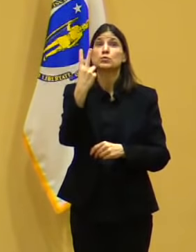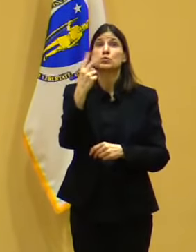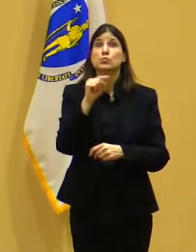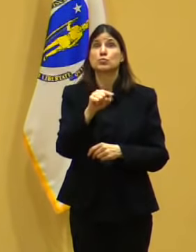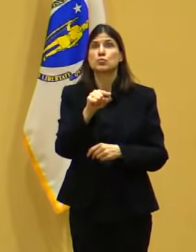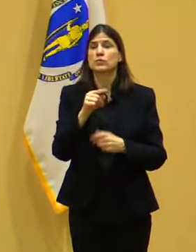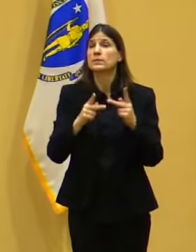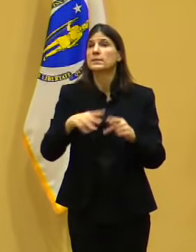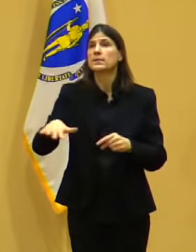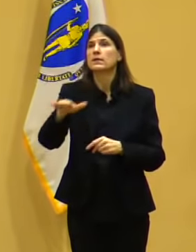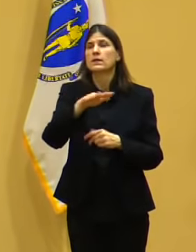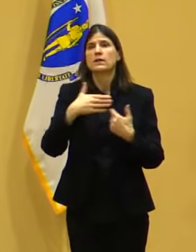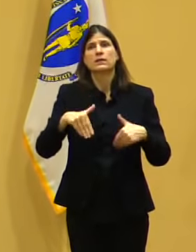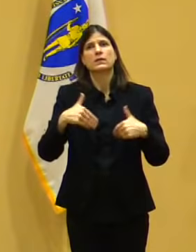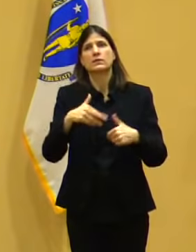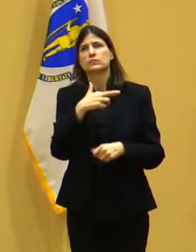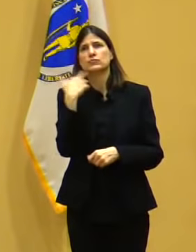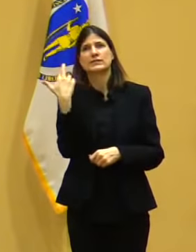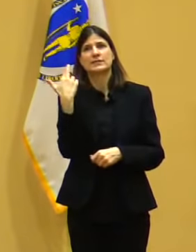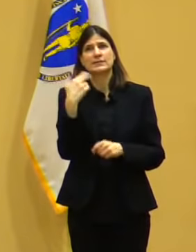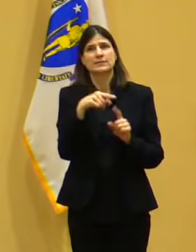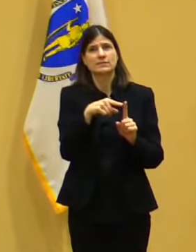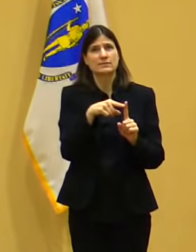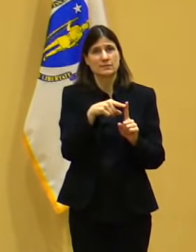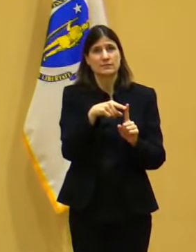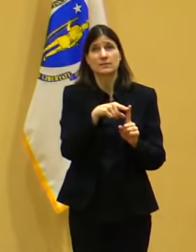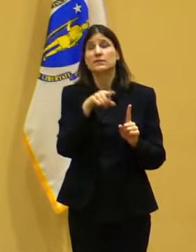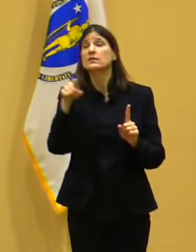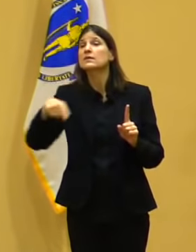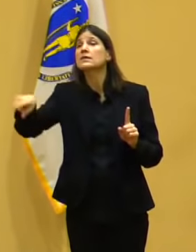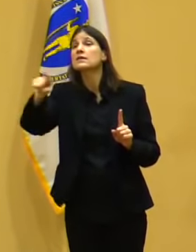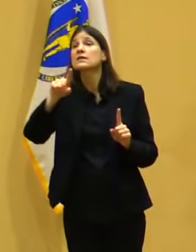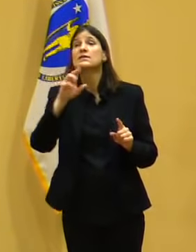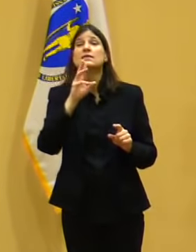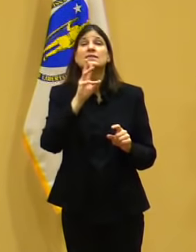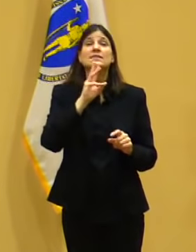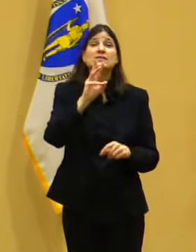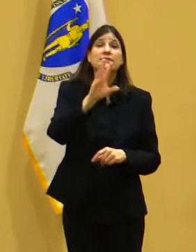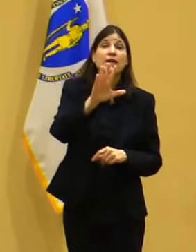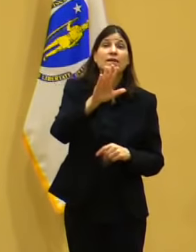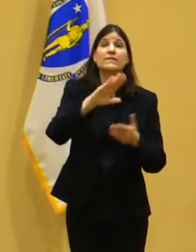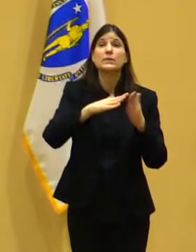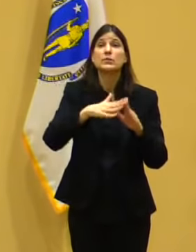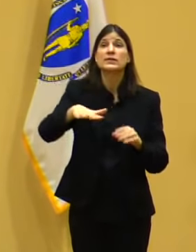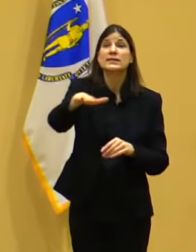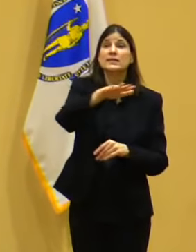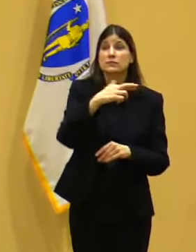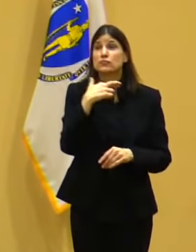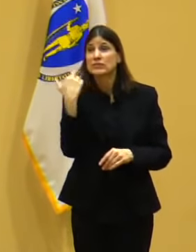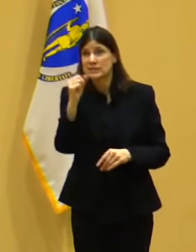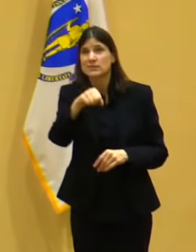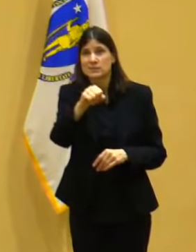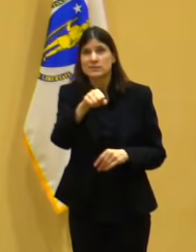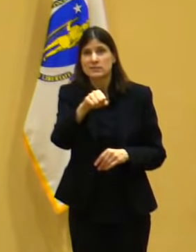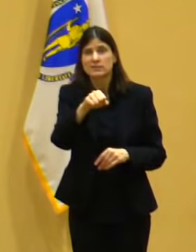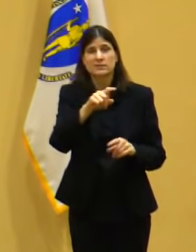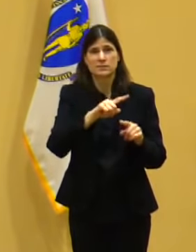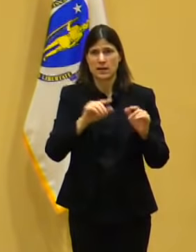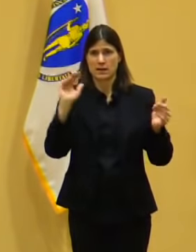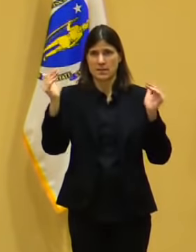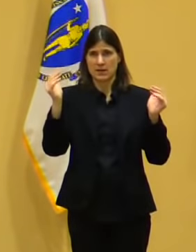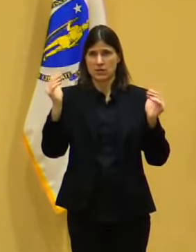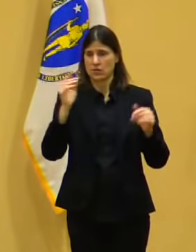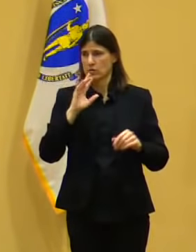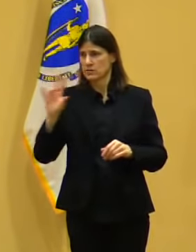Now, the 65 and over people are more at risk than people under the age of 65. But honestly,